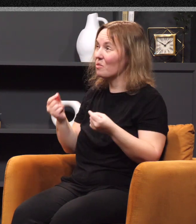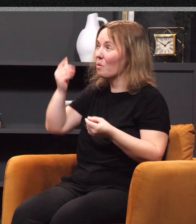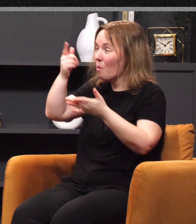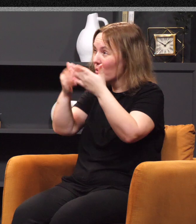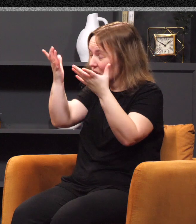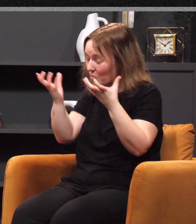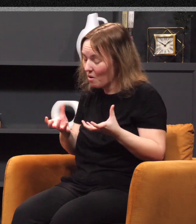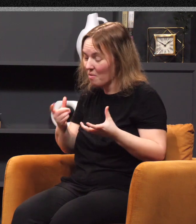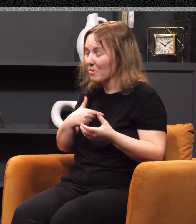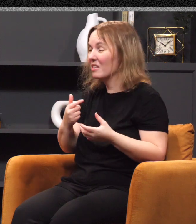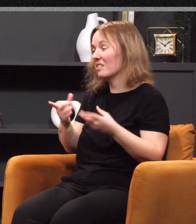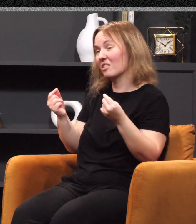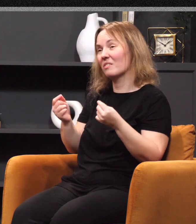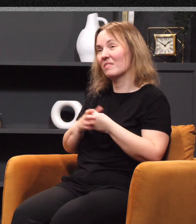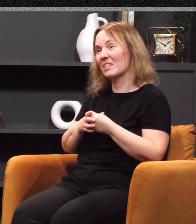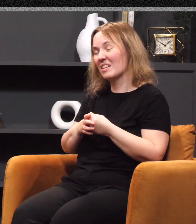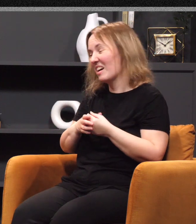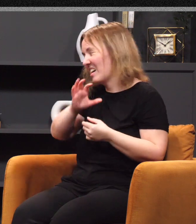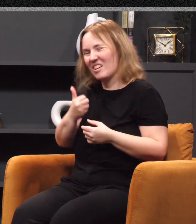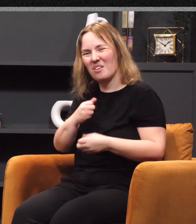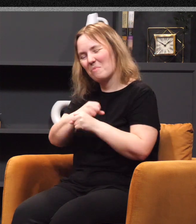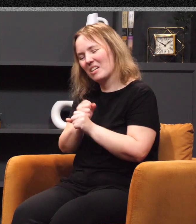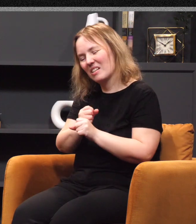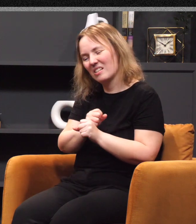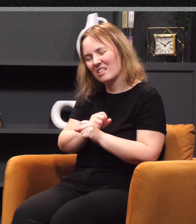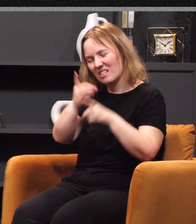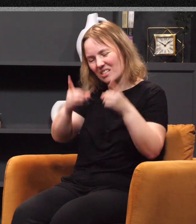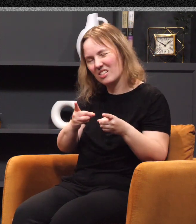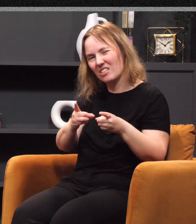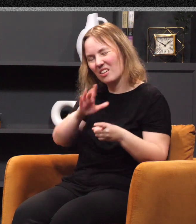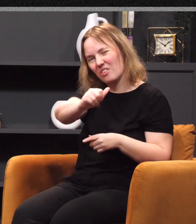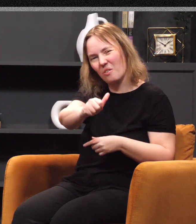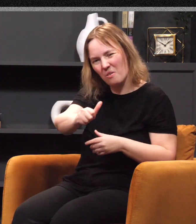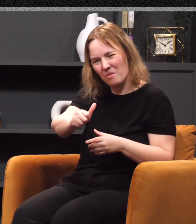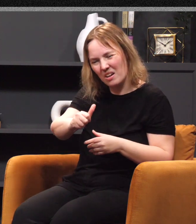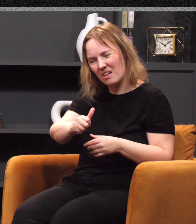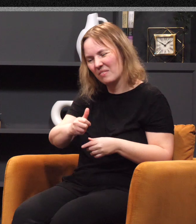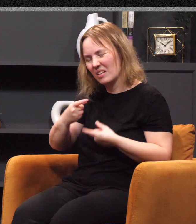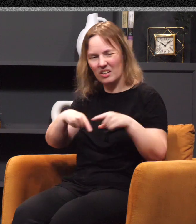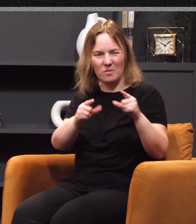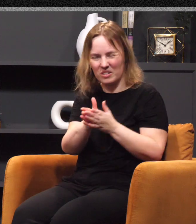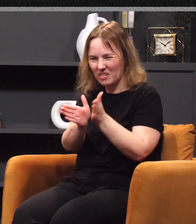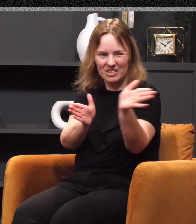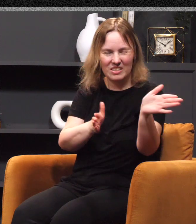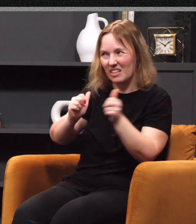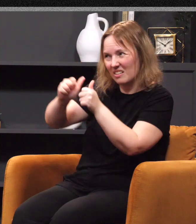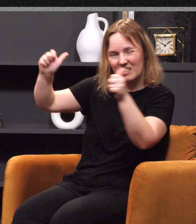decisions on your own, rather than going directions that will lead you away from him, if you will do that, if you'll take care of those little things